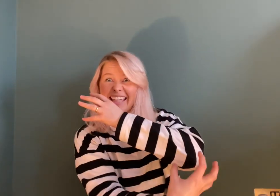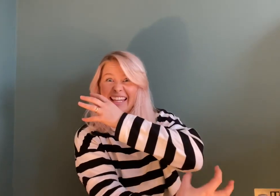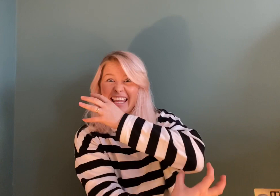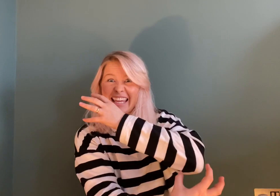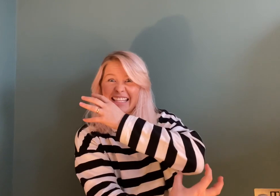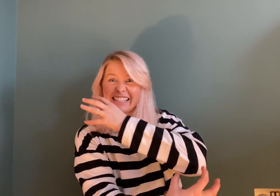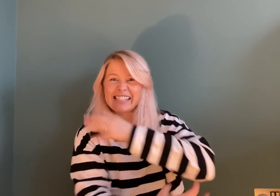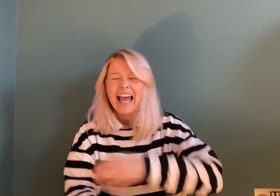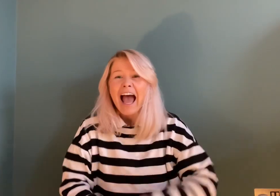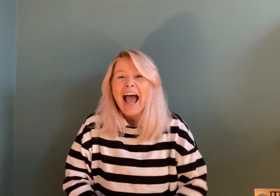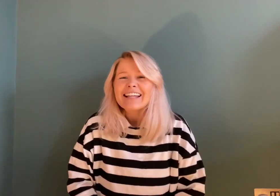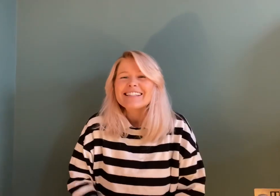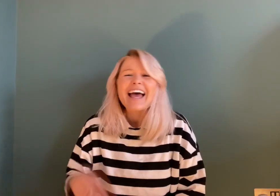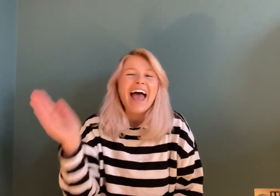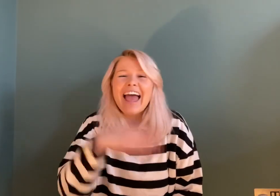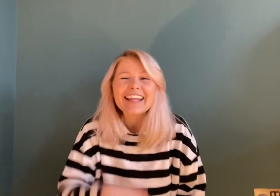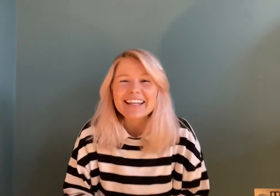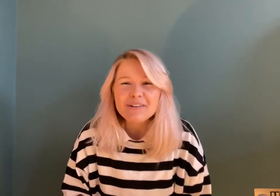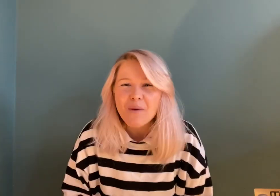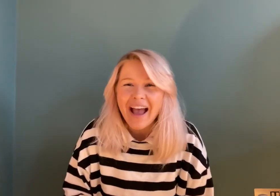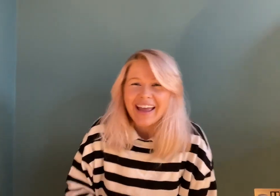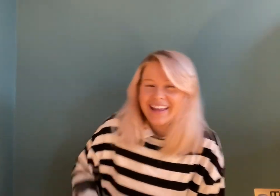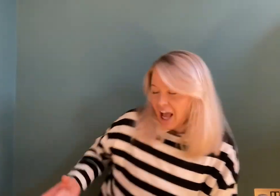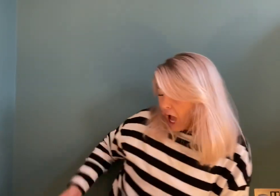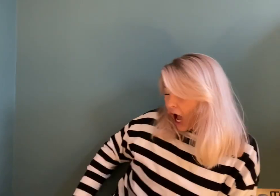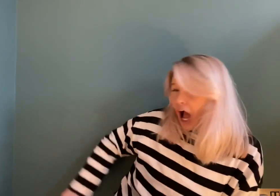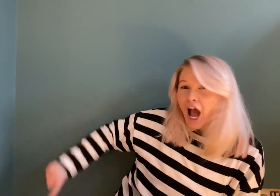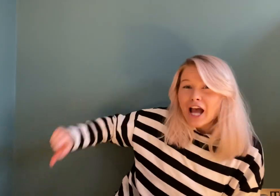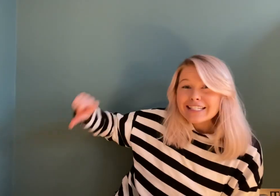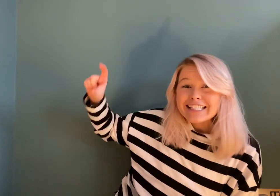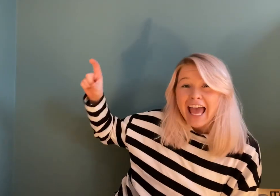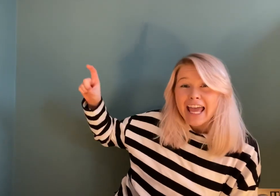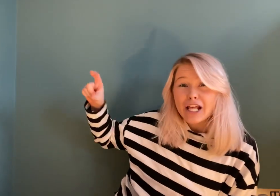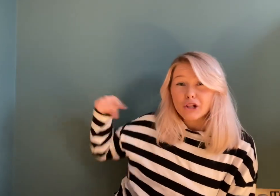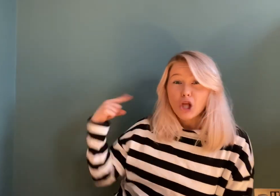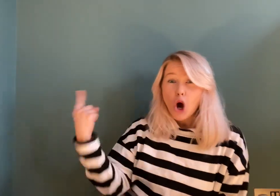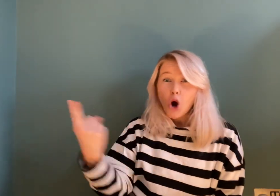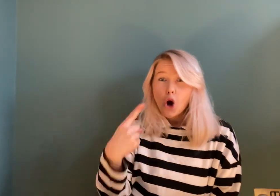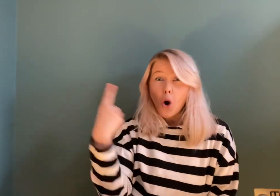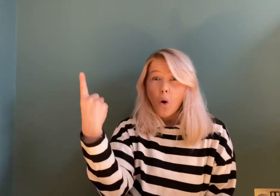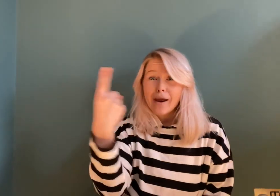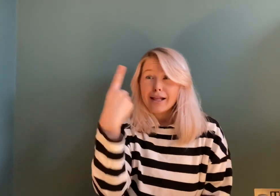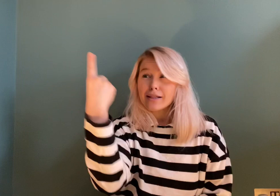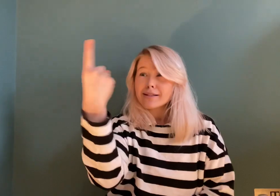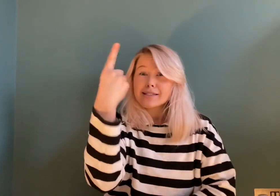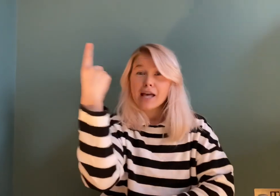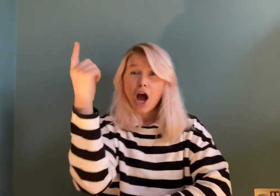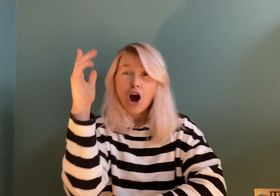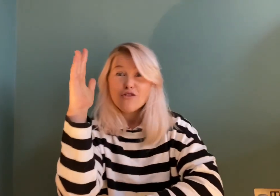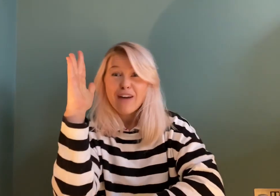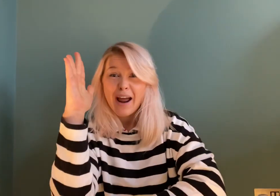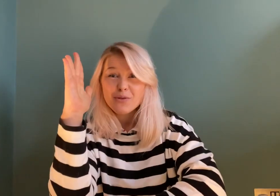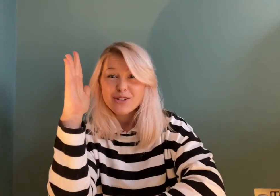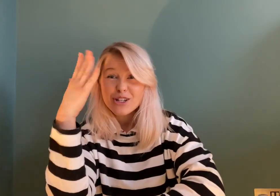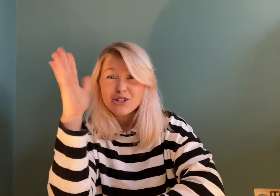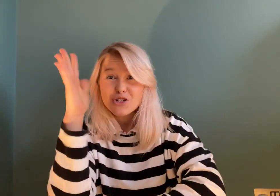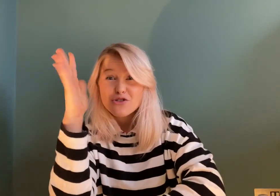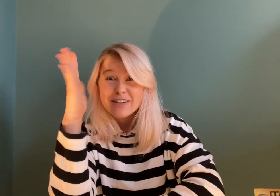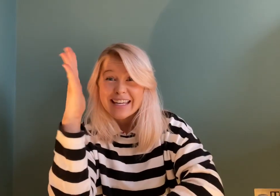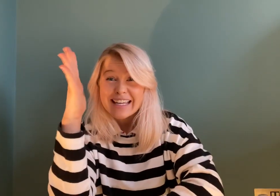knees. And anyway, her tail coils around trees.